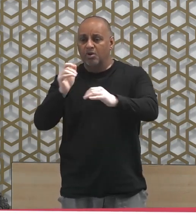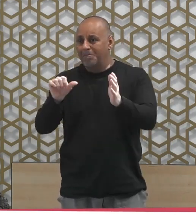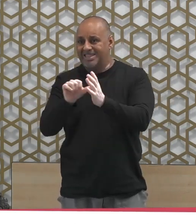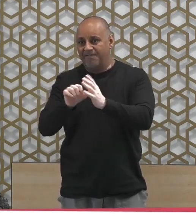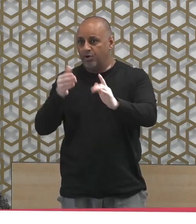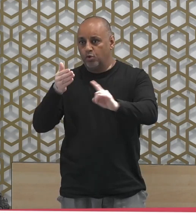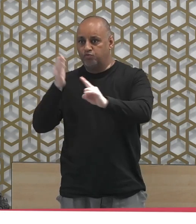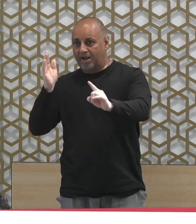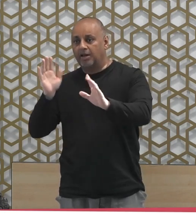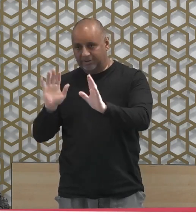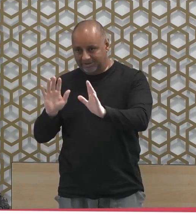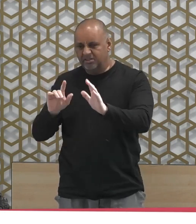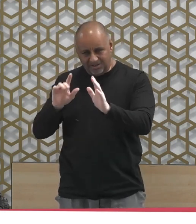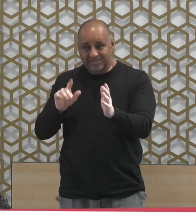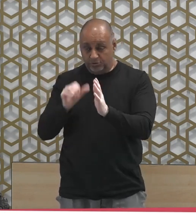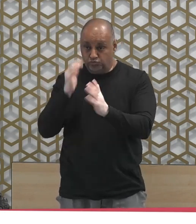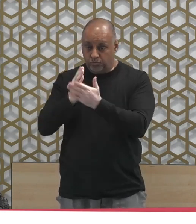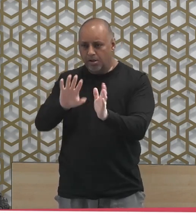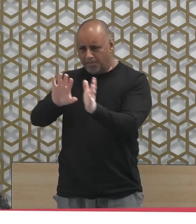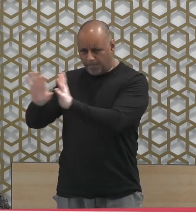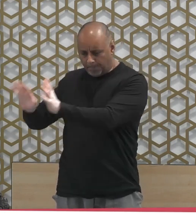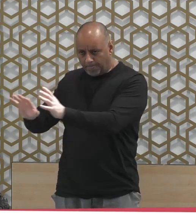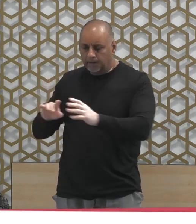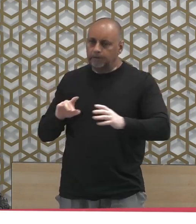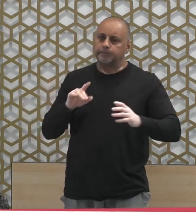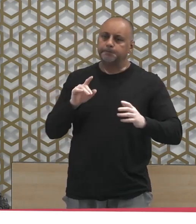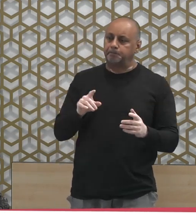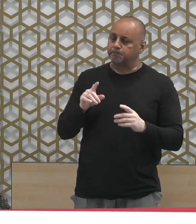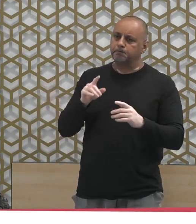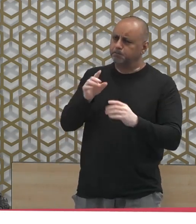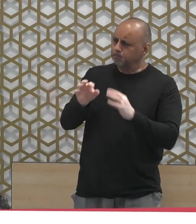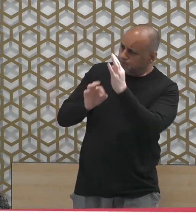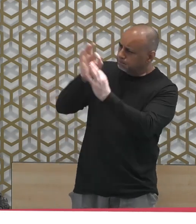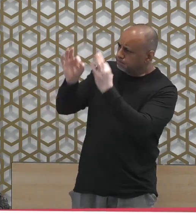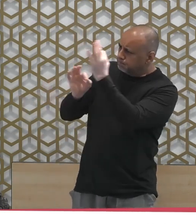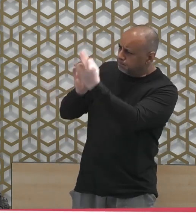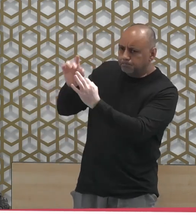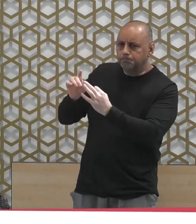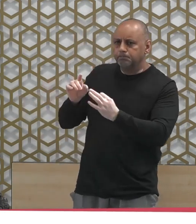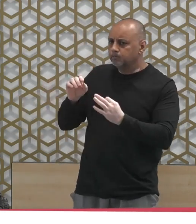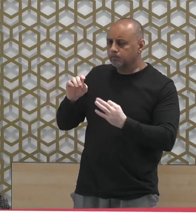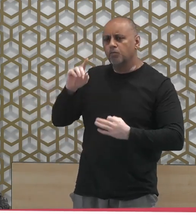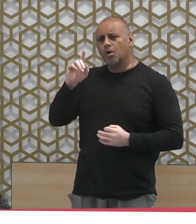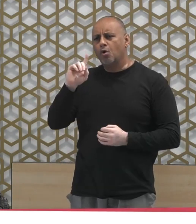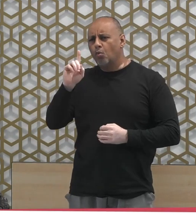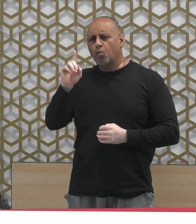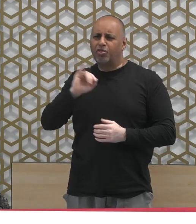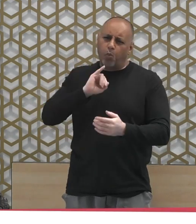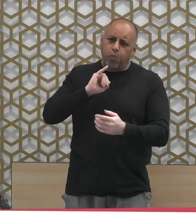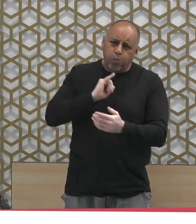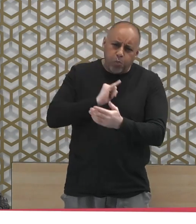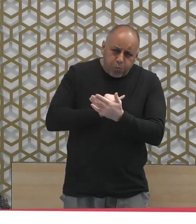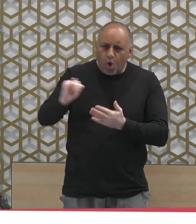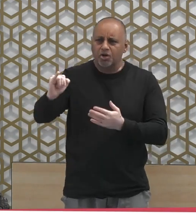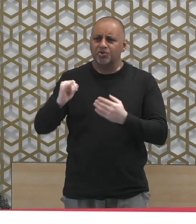anhu is also asked in another narration, what do you see as the greatest fitna? What is the greatest tribulation